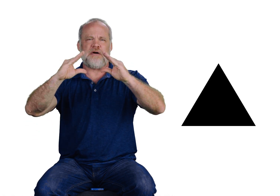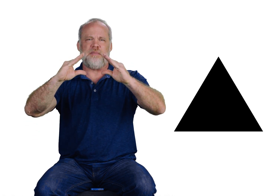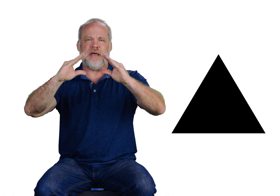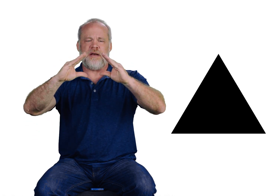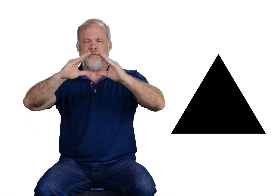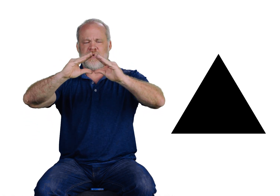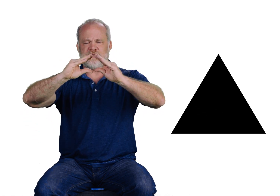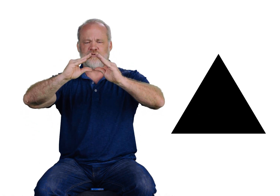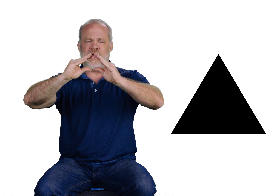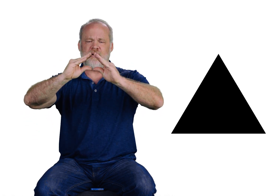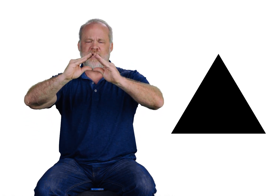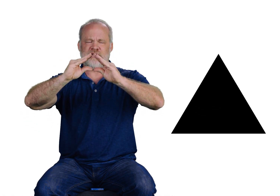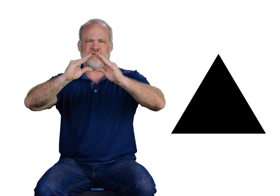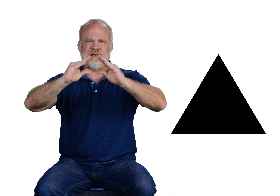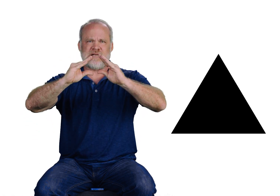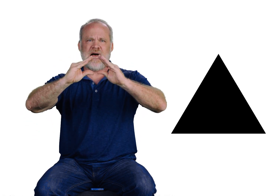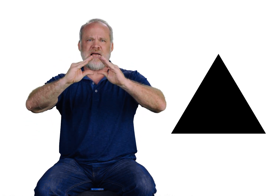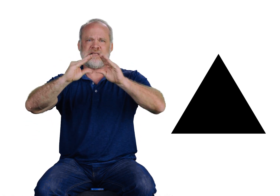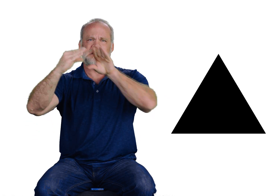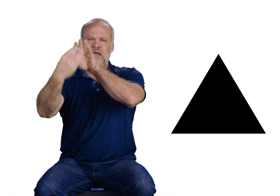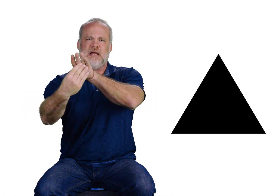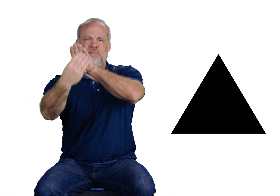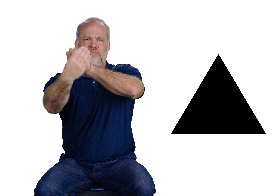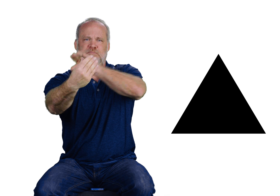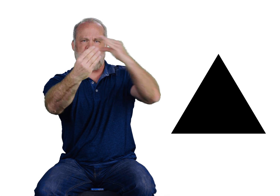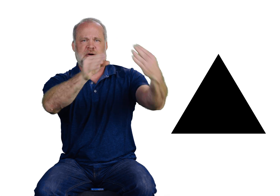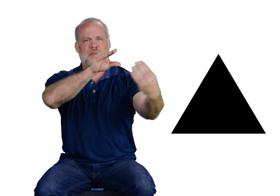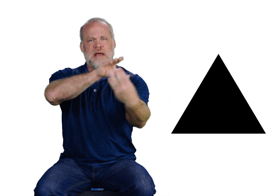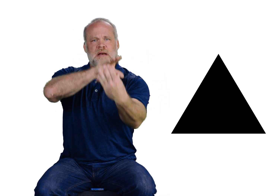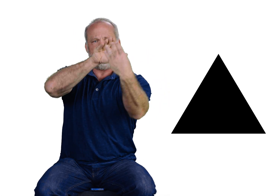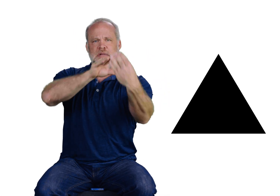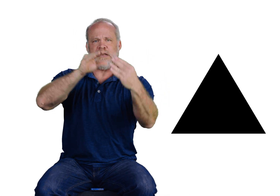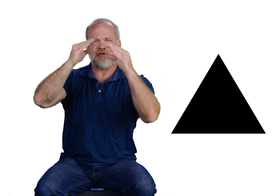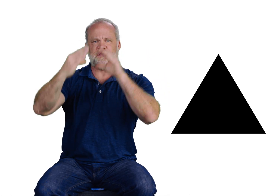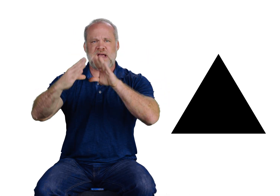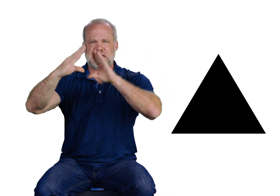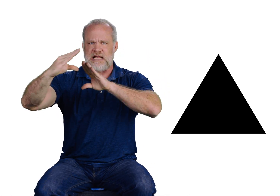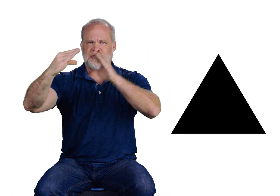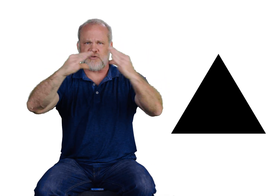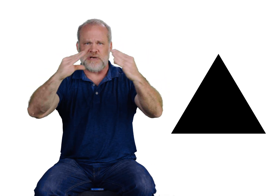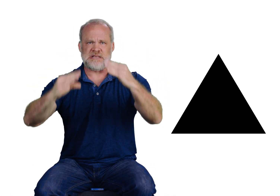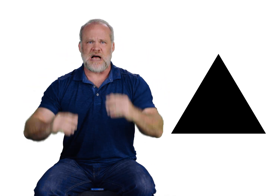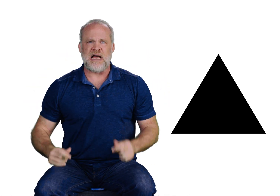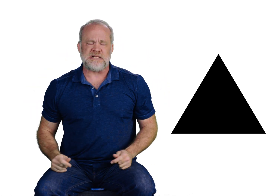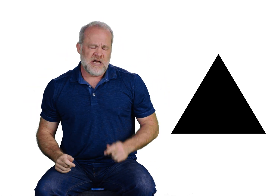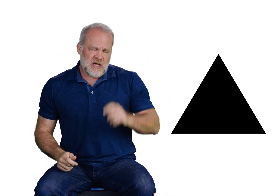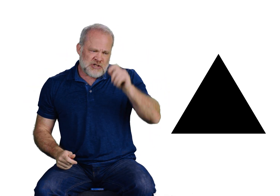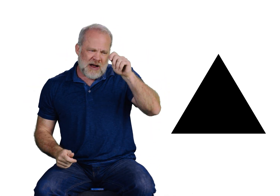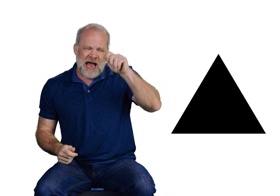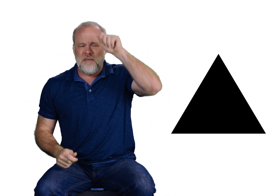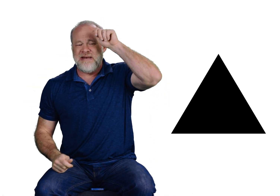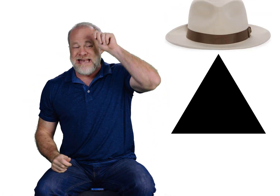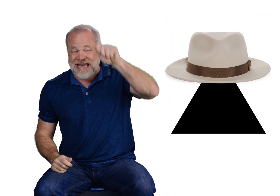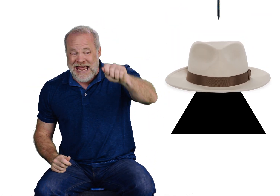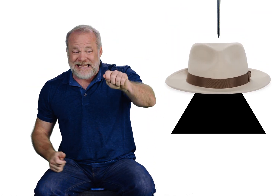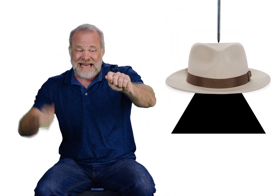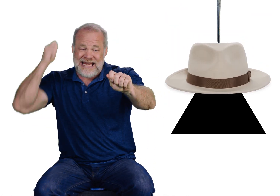pyramid because a triangle has three sides and a pyramid, each face has three sides. So, I am nailing